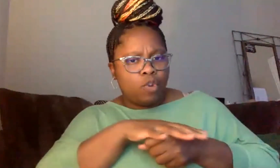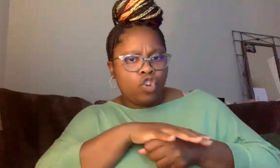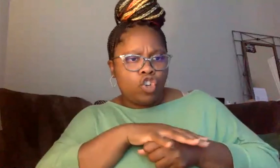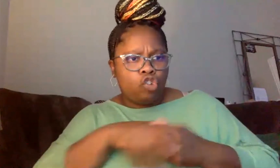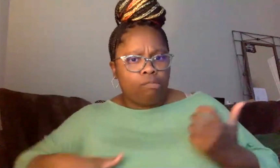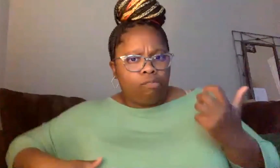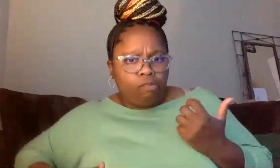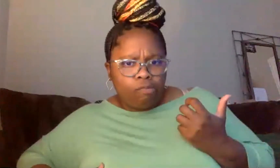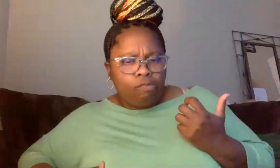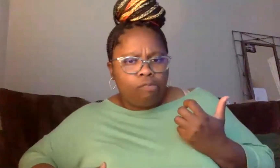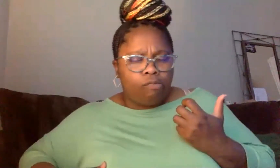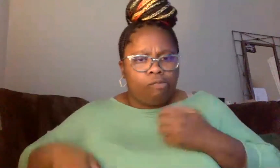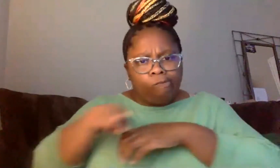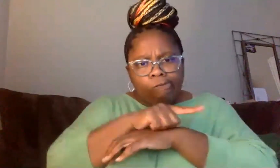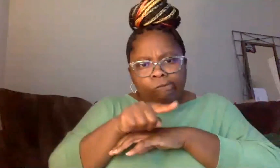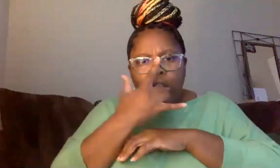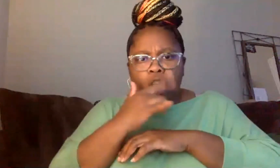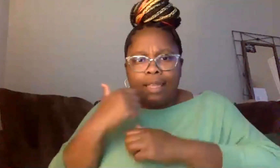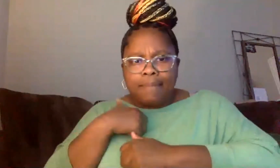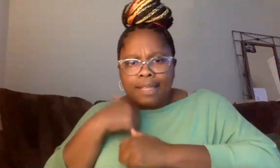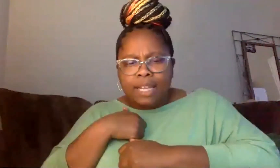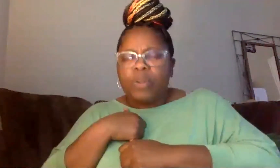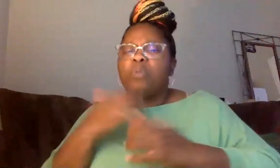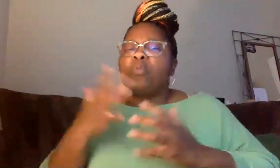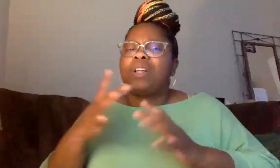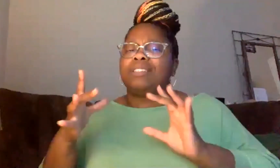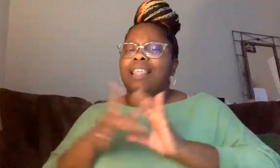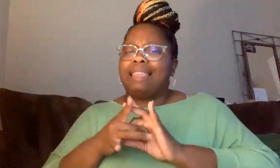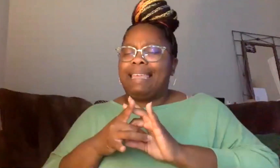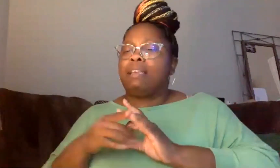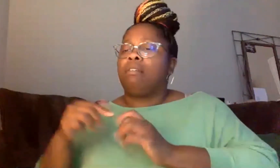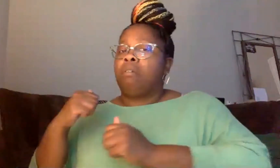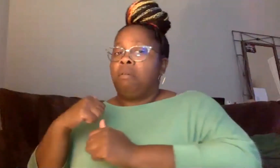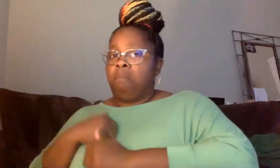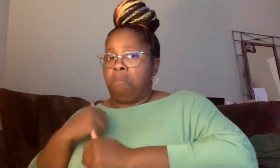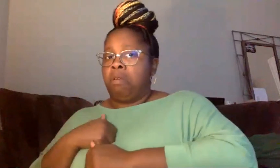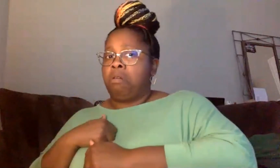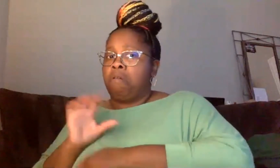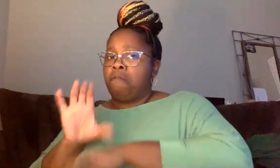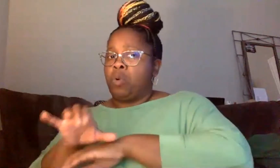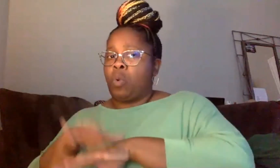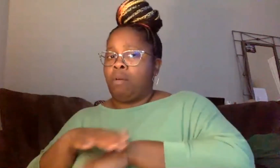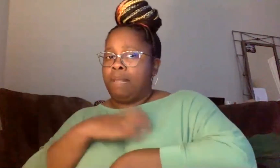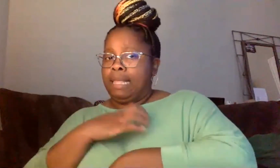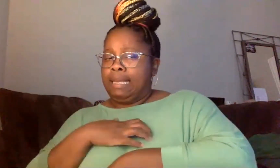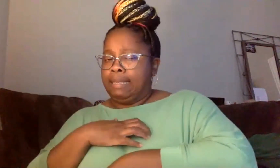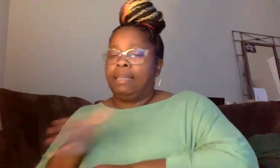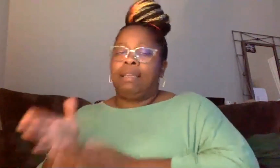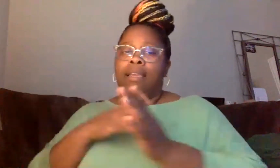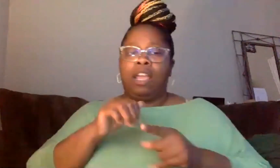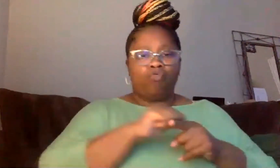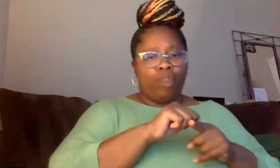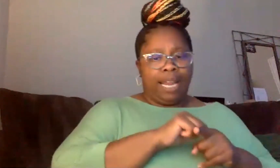military, if you could comment on the link between the militarization of police and the training of almost all of our